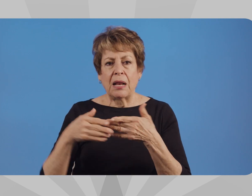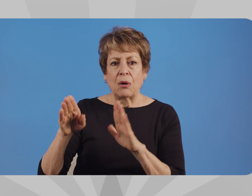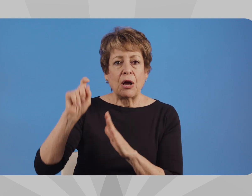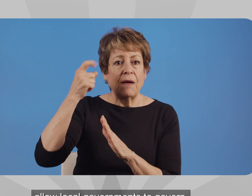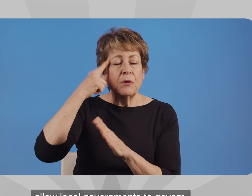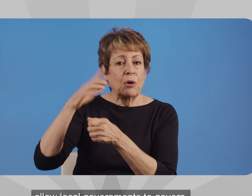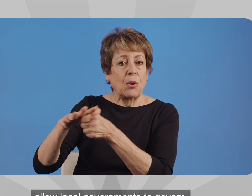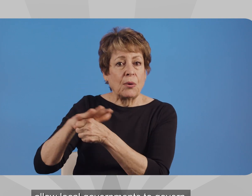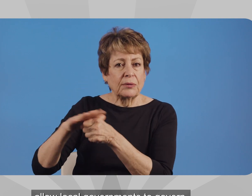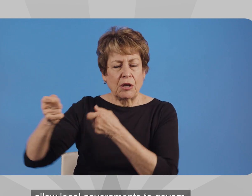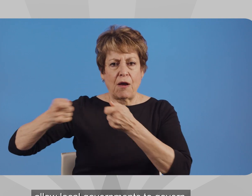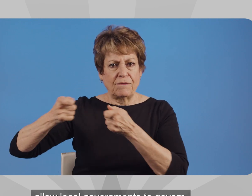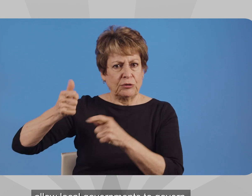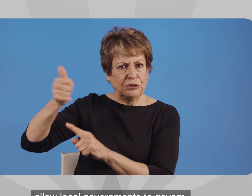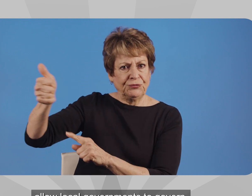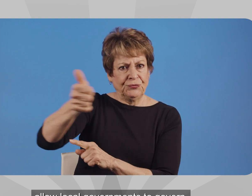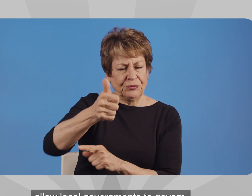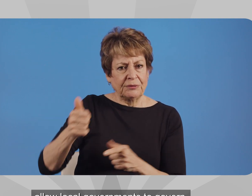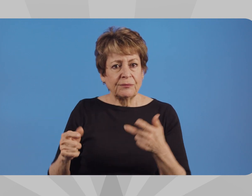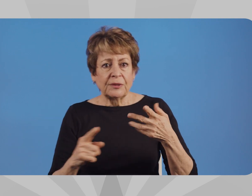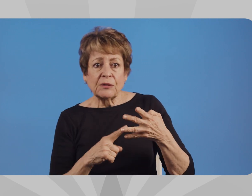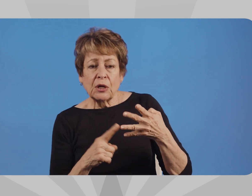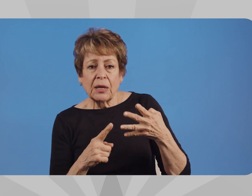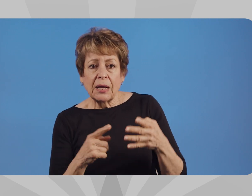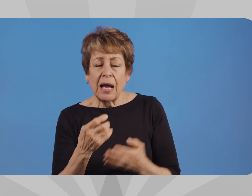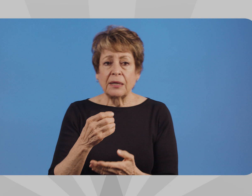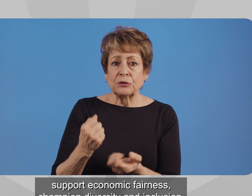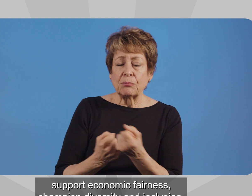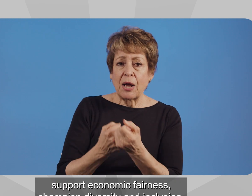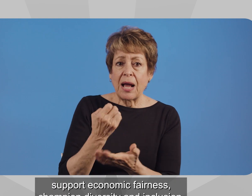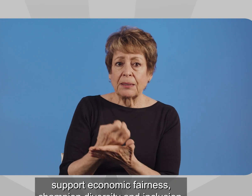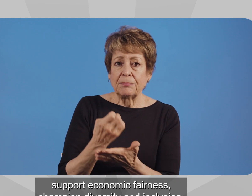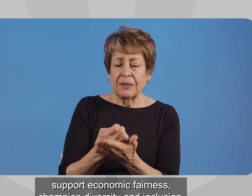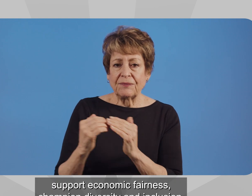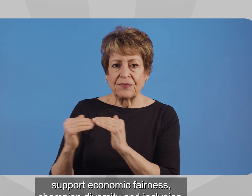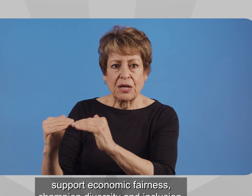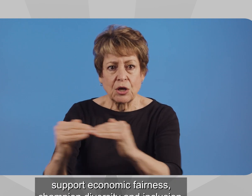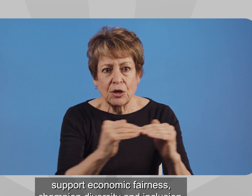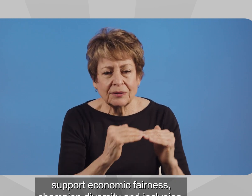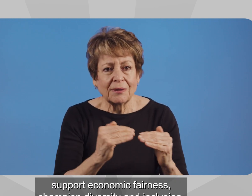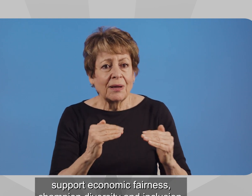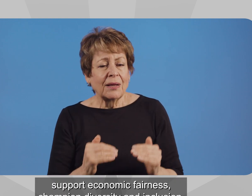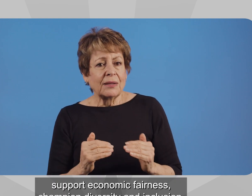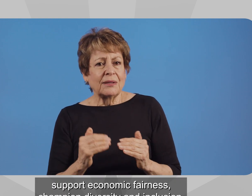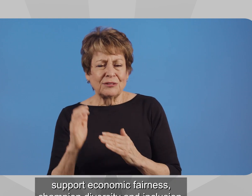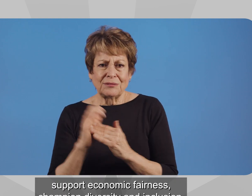Allow local governments to govern. Support economic fairness.